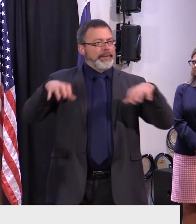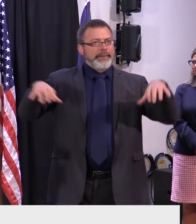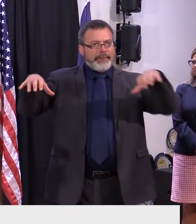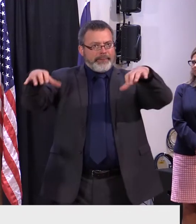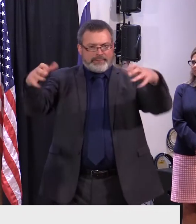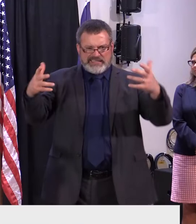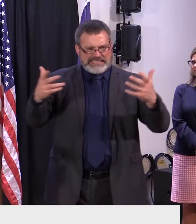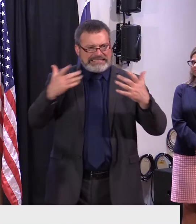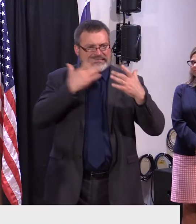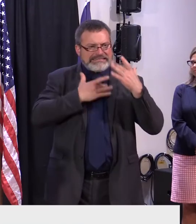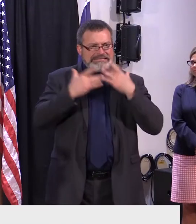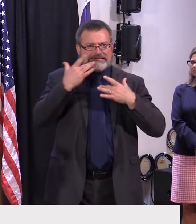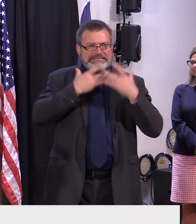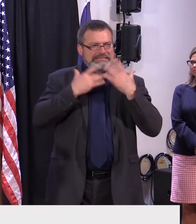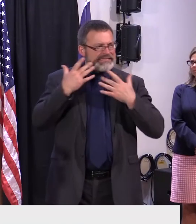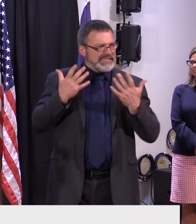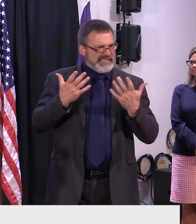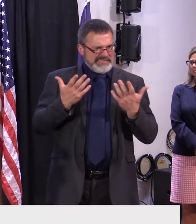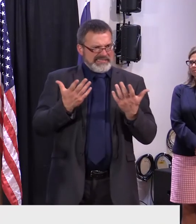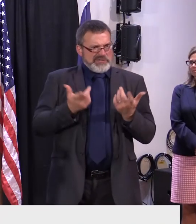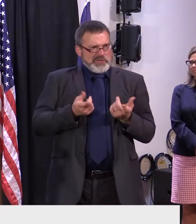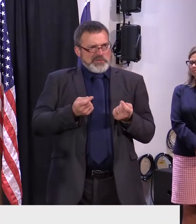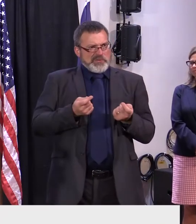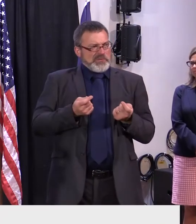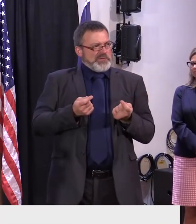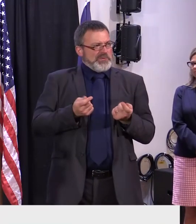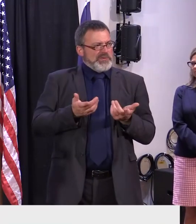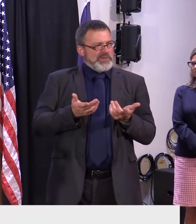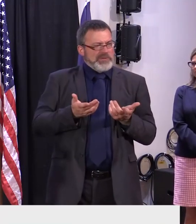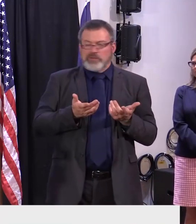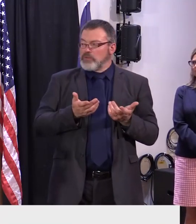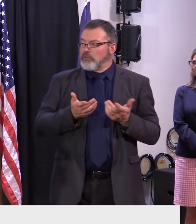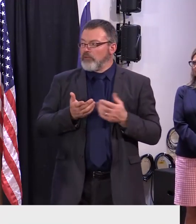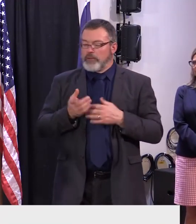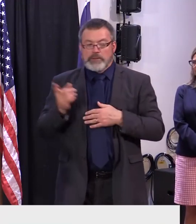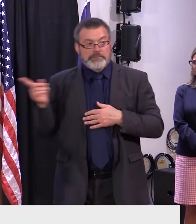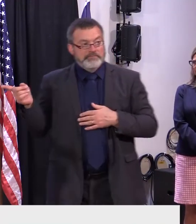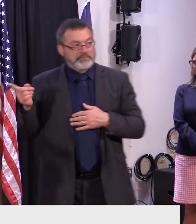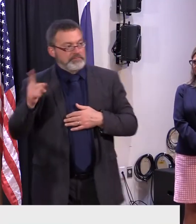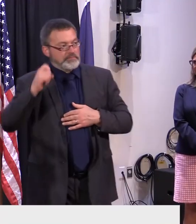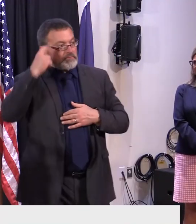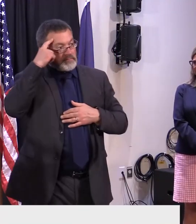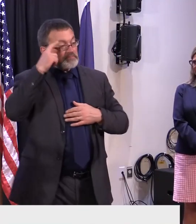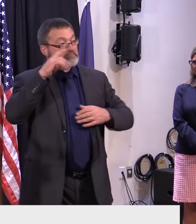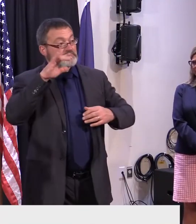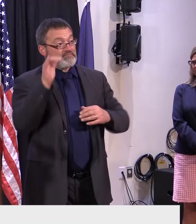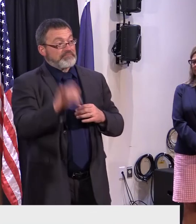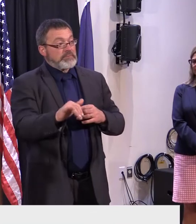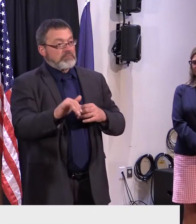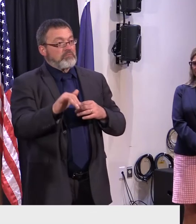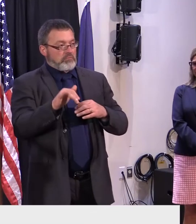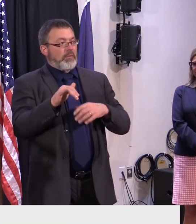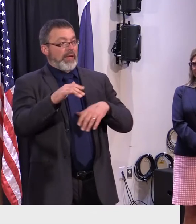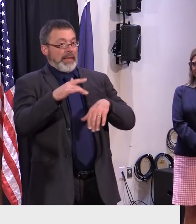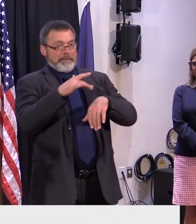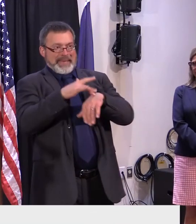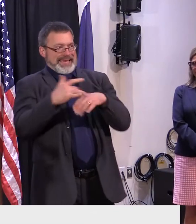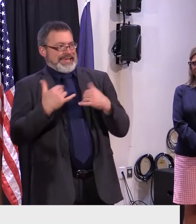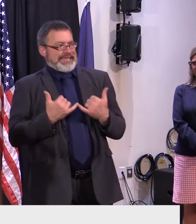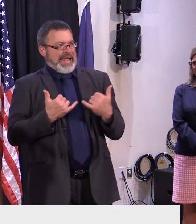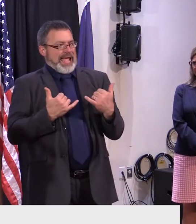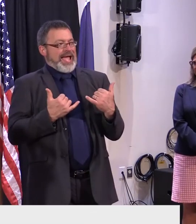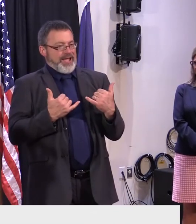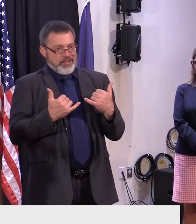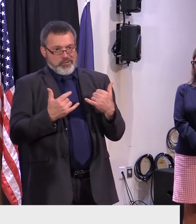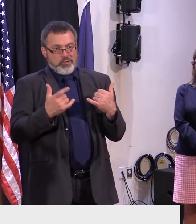address um no i think a lot of it is in terms of having space available at this point in time because these